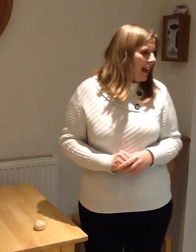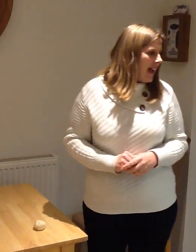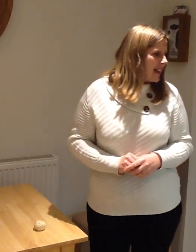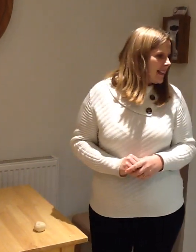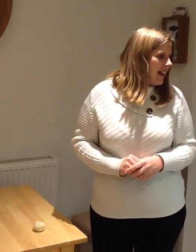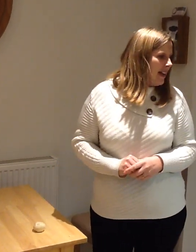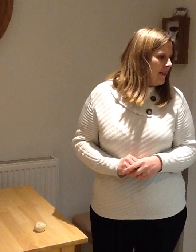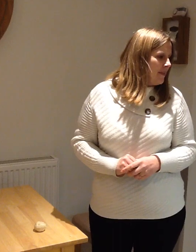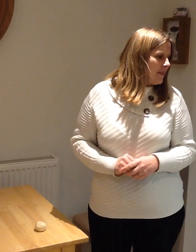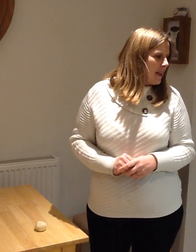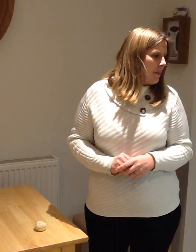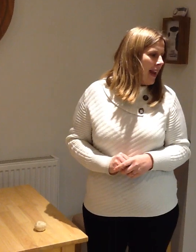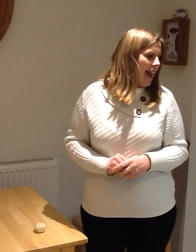Alexa, play.